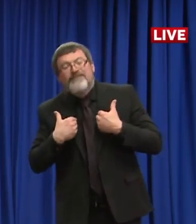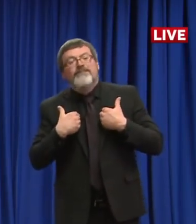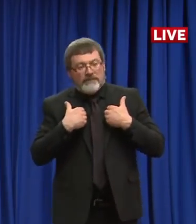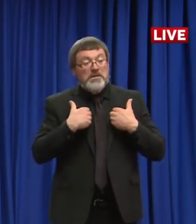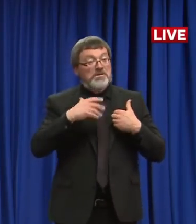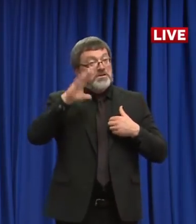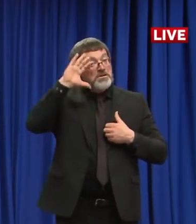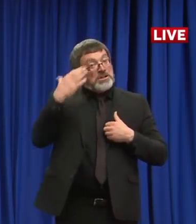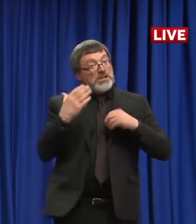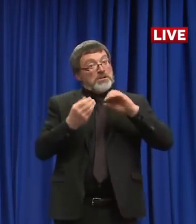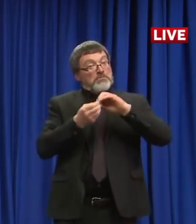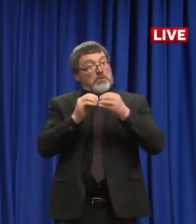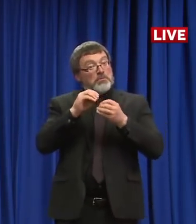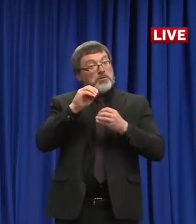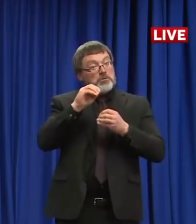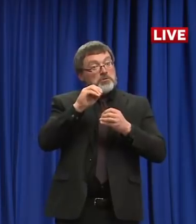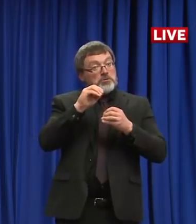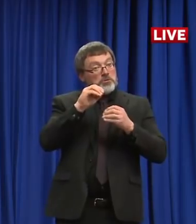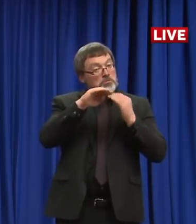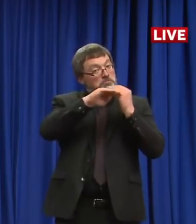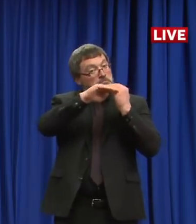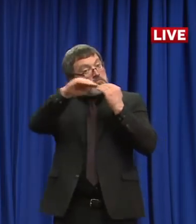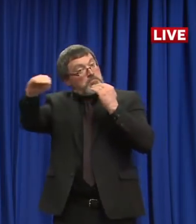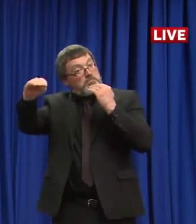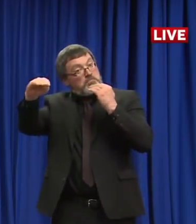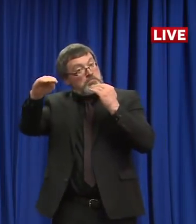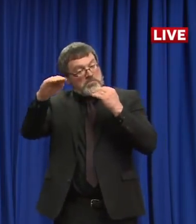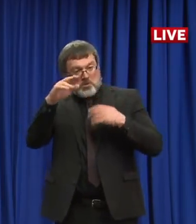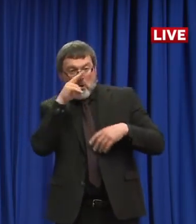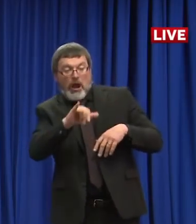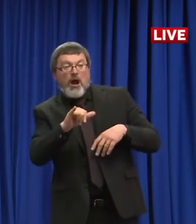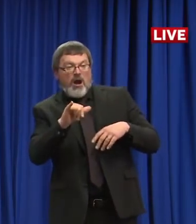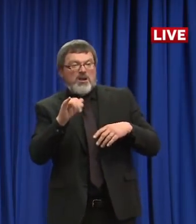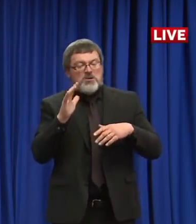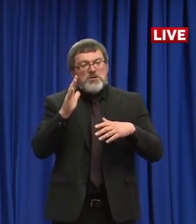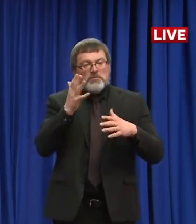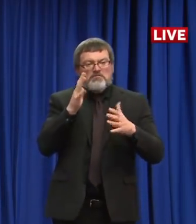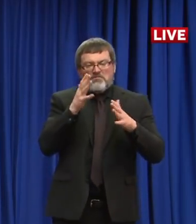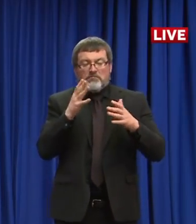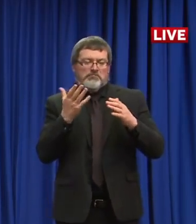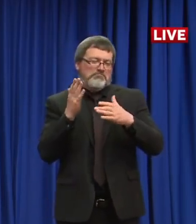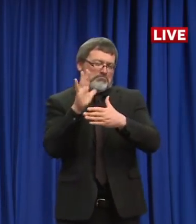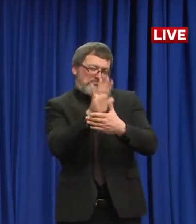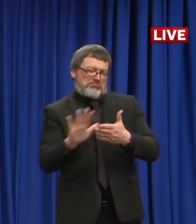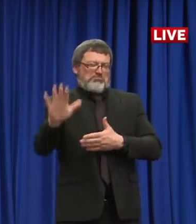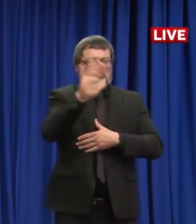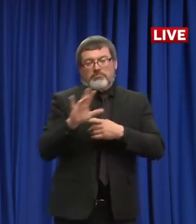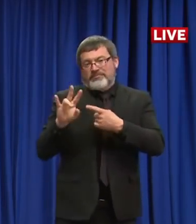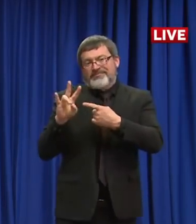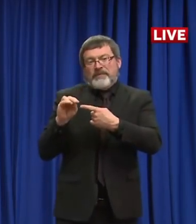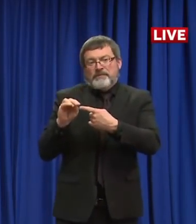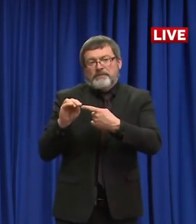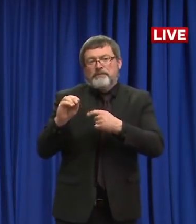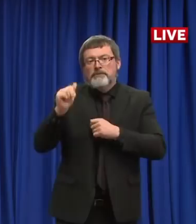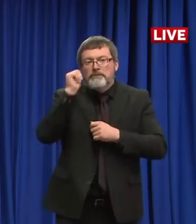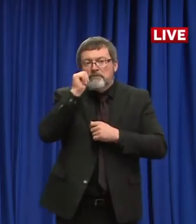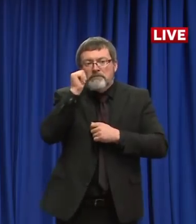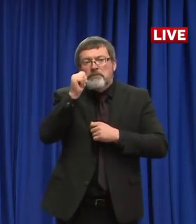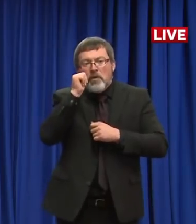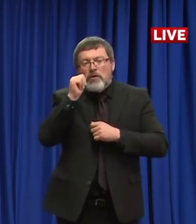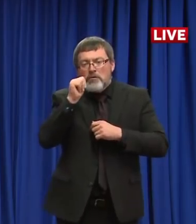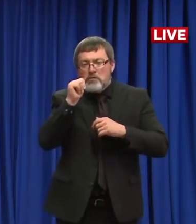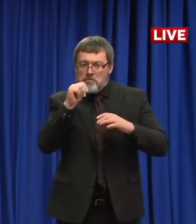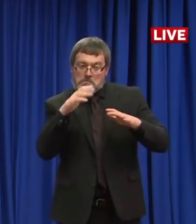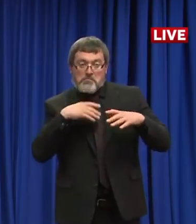70 patients per day hospitalized throughout the state. And this has been a stable number. What does this mean? This means that the number of